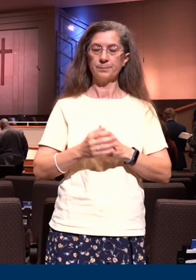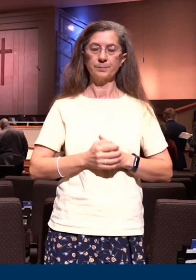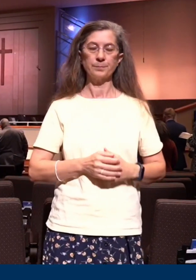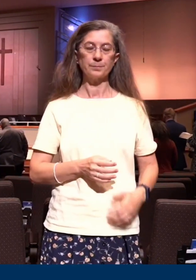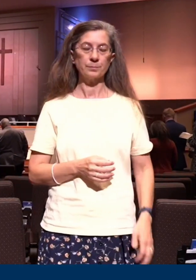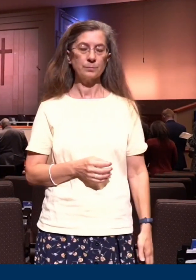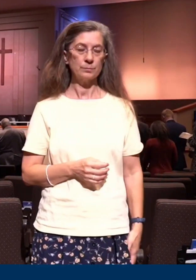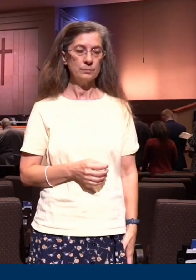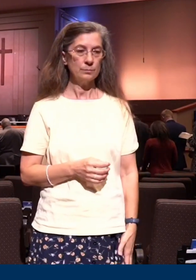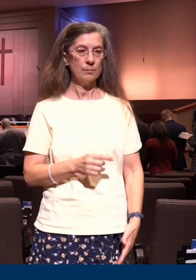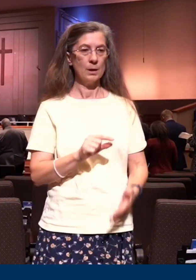It says in verse 4,